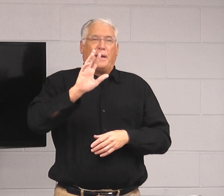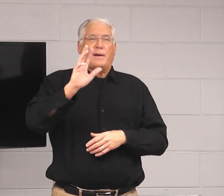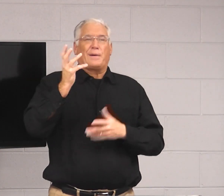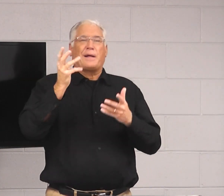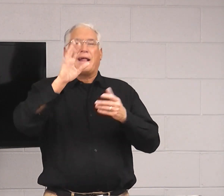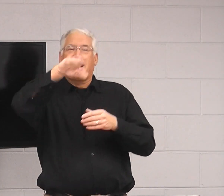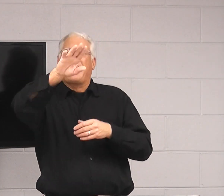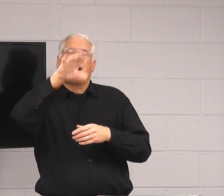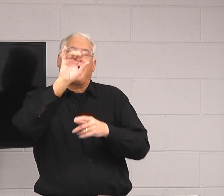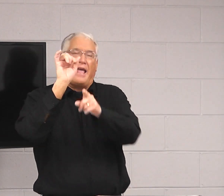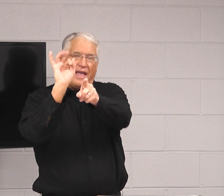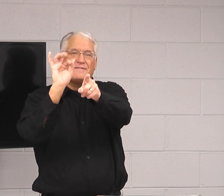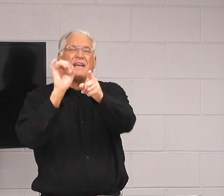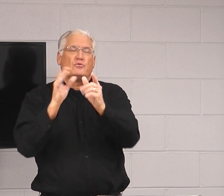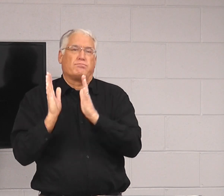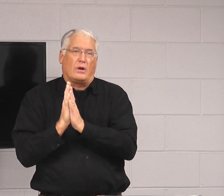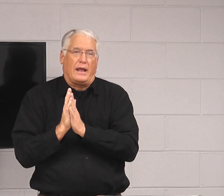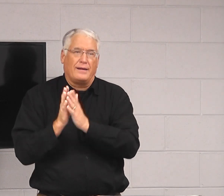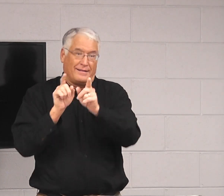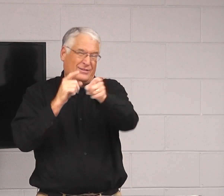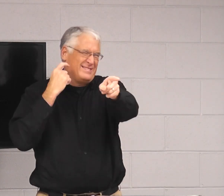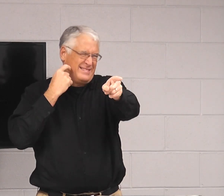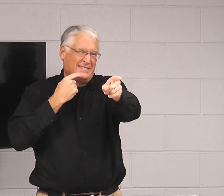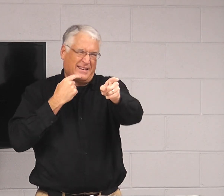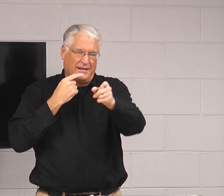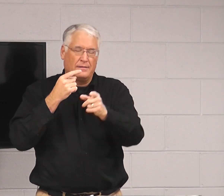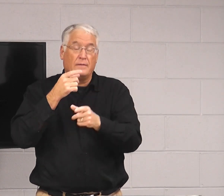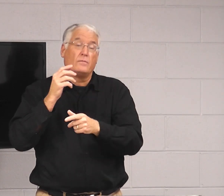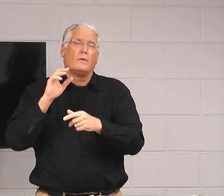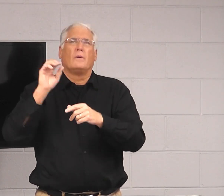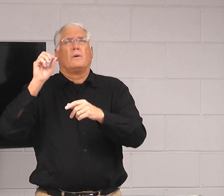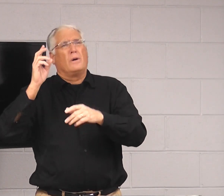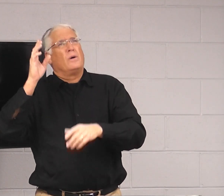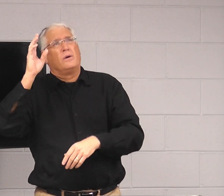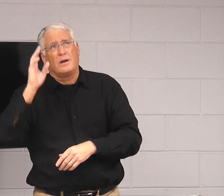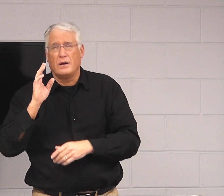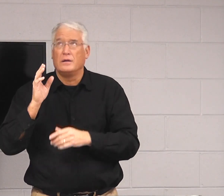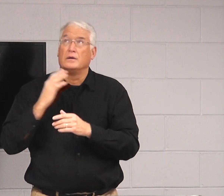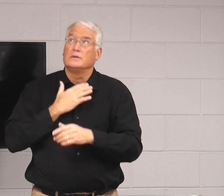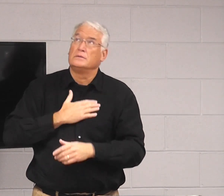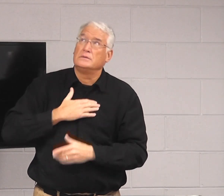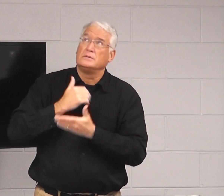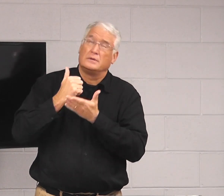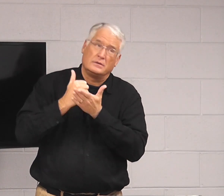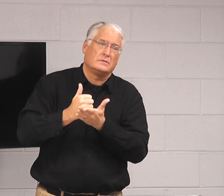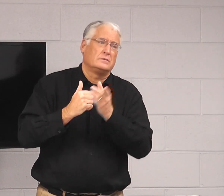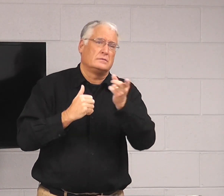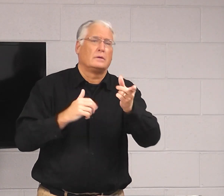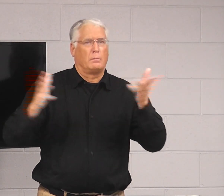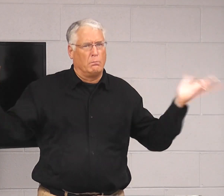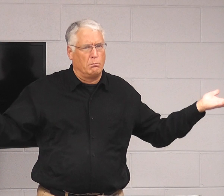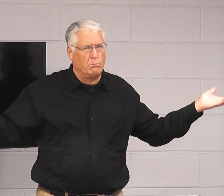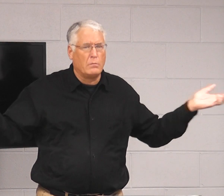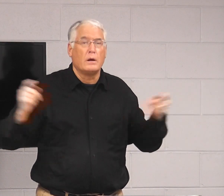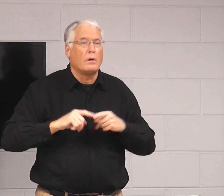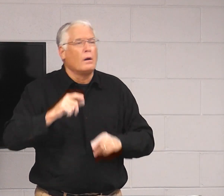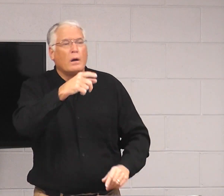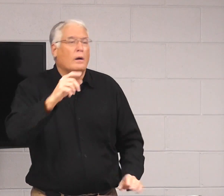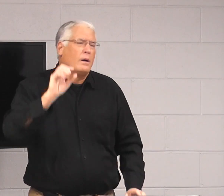hope they're alright. Yeah, I know. If you're praying, if you're praying, I know if you're saying, you say, God, oh, please help this person. And that's fine.